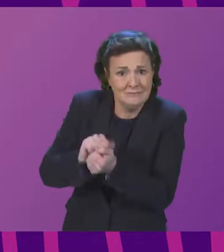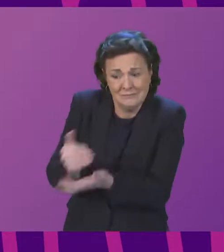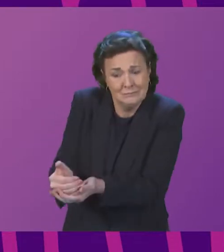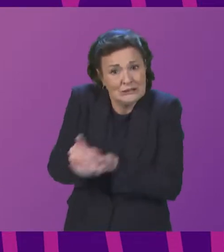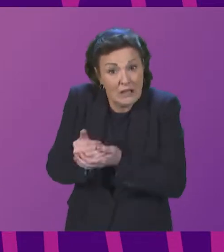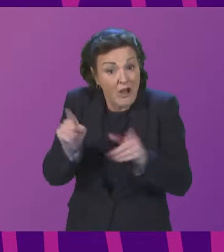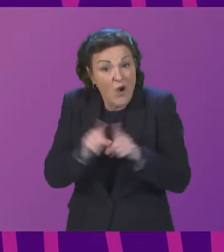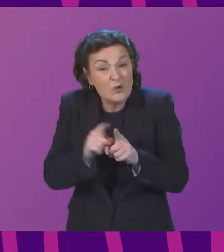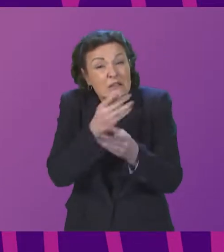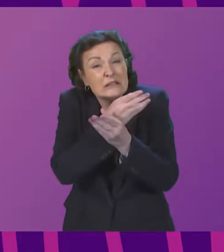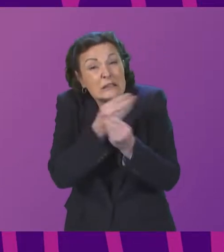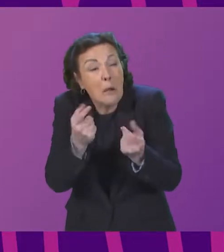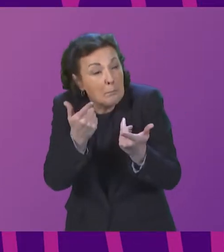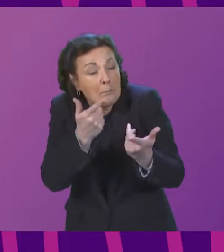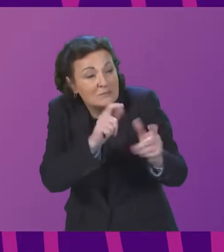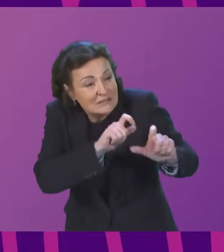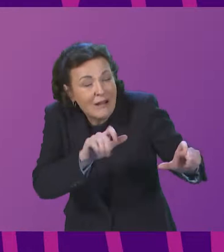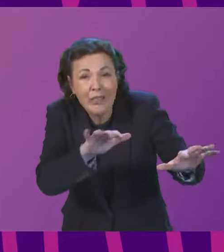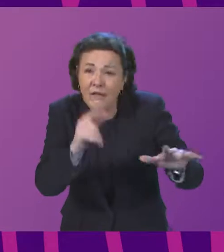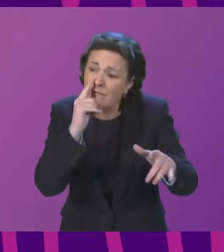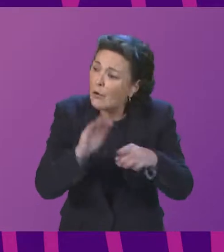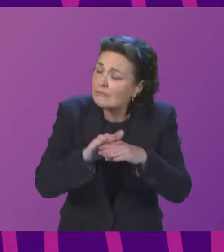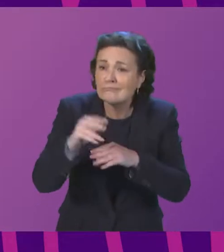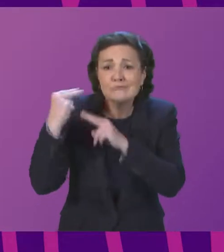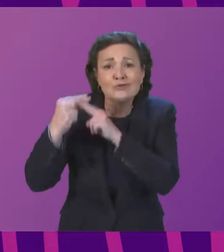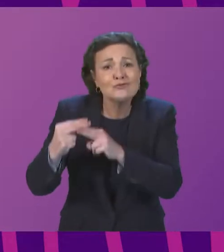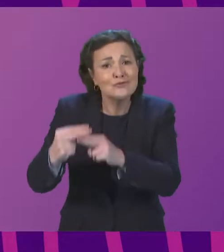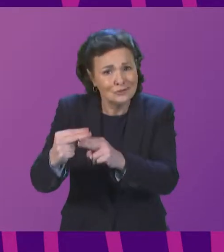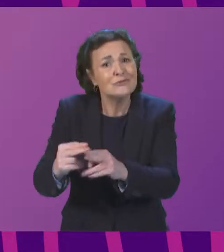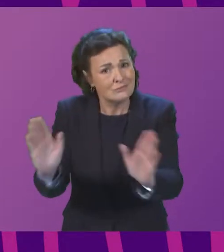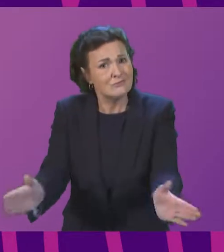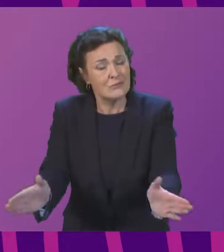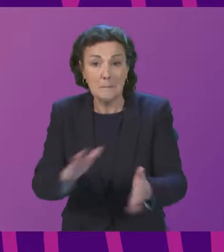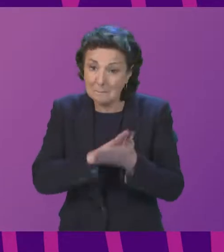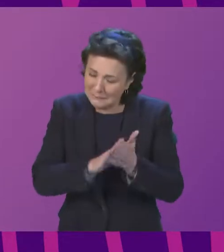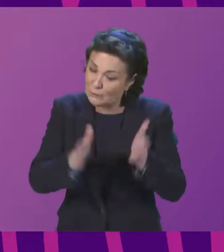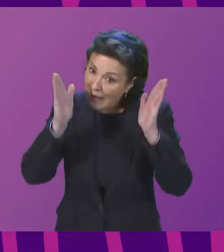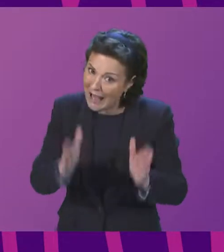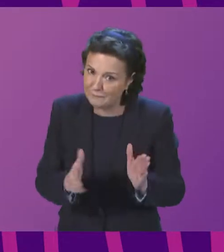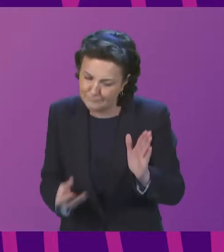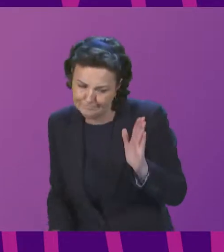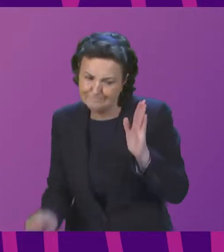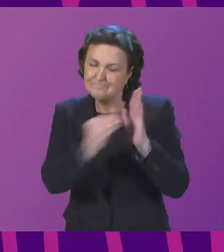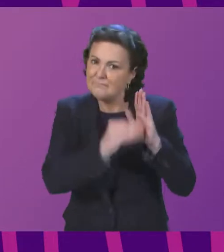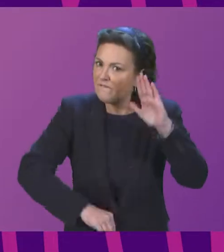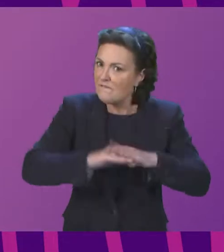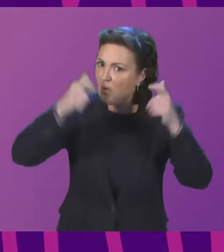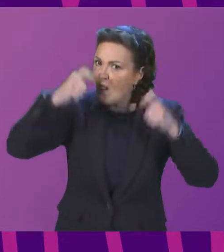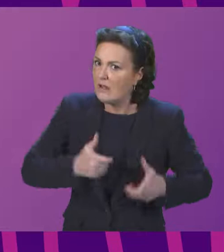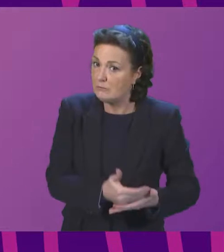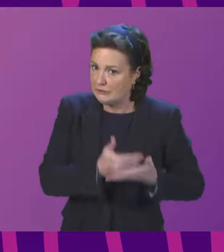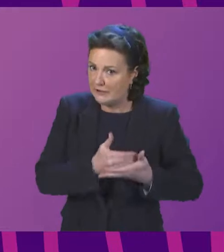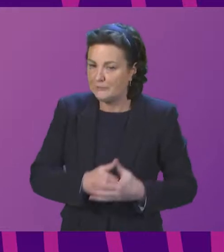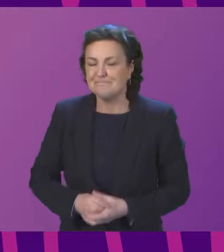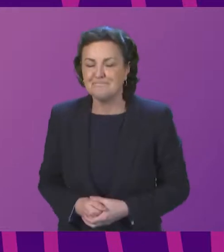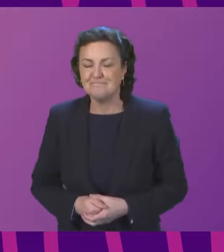indeed the woodland floor as well for future generations and that does mean providing full legal protection. Let me turn to the law in